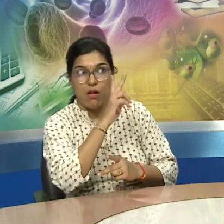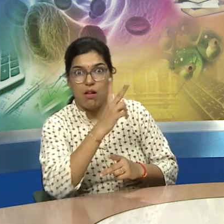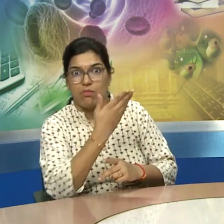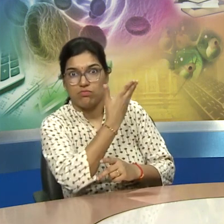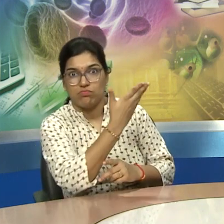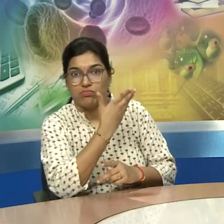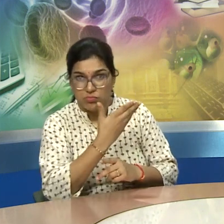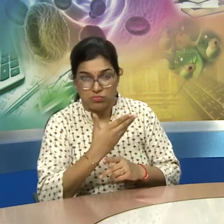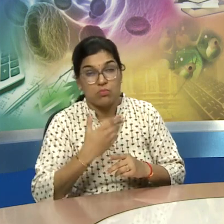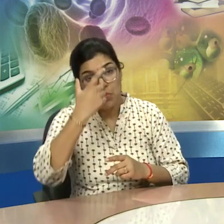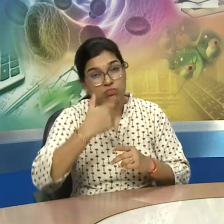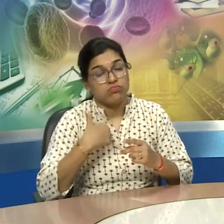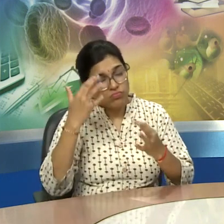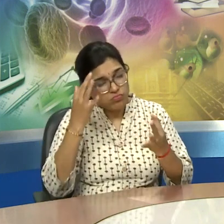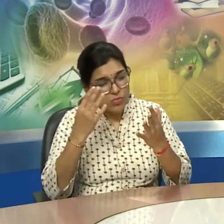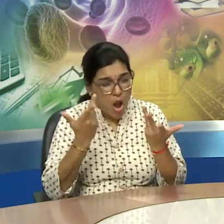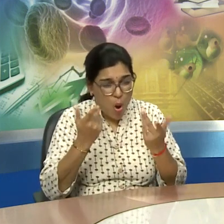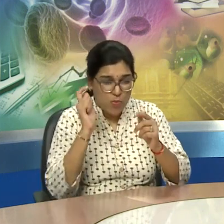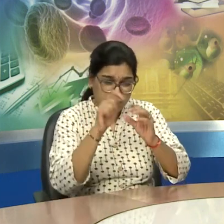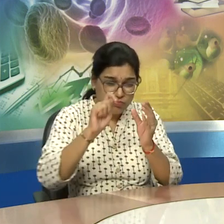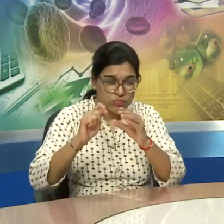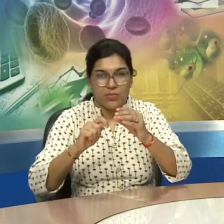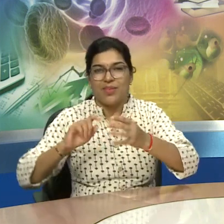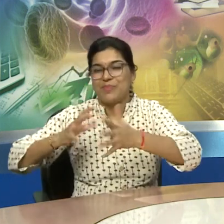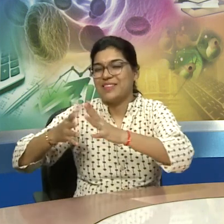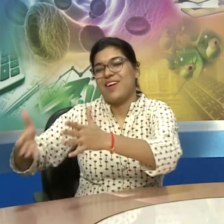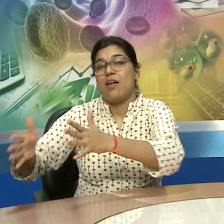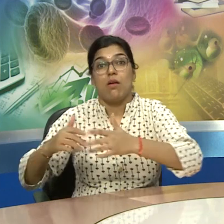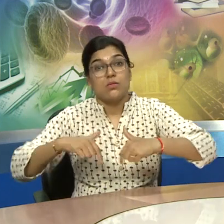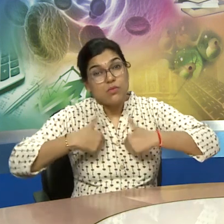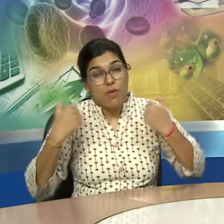skills also improved progressively in tool making